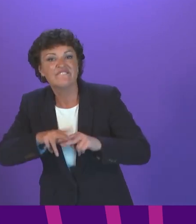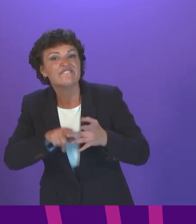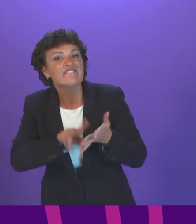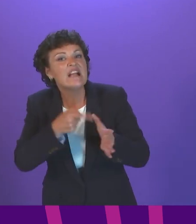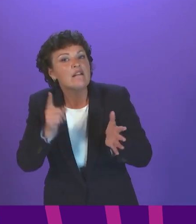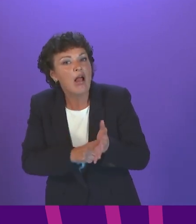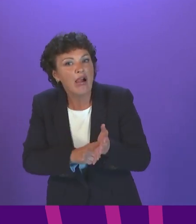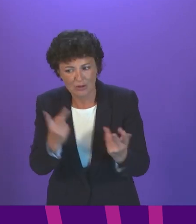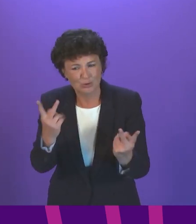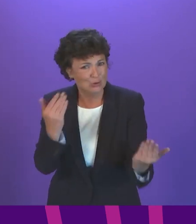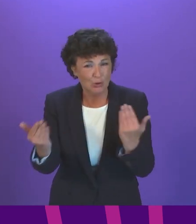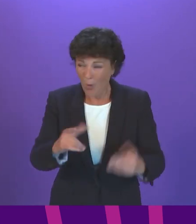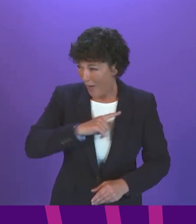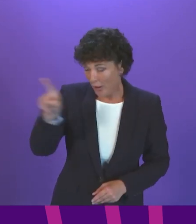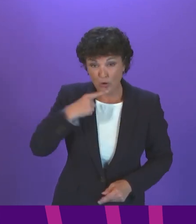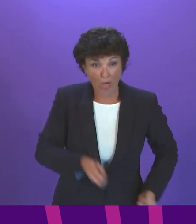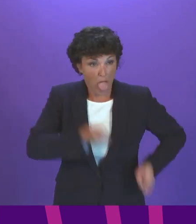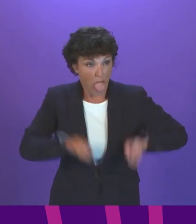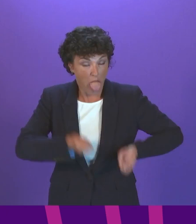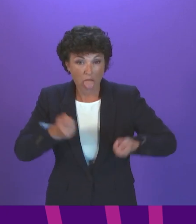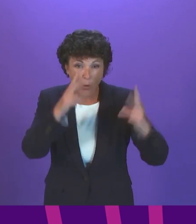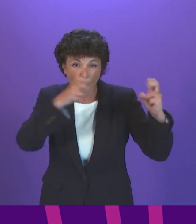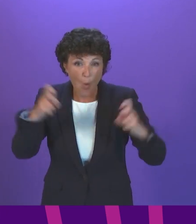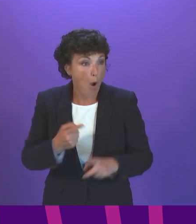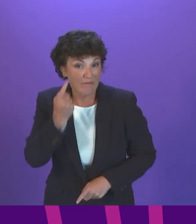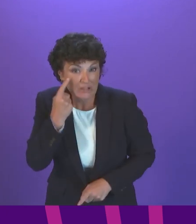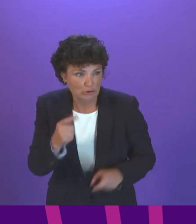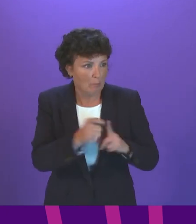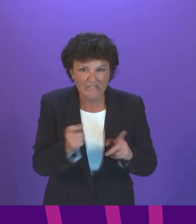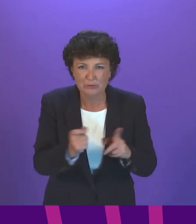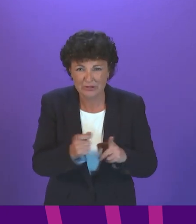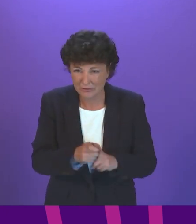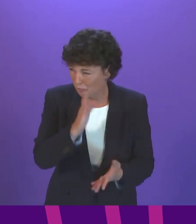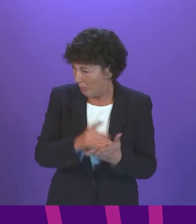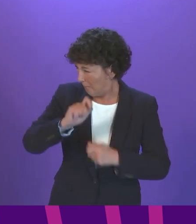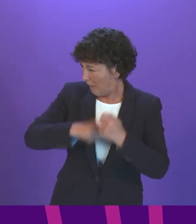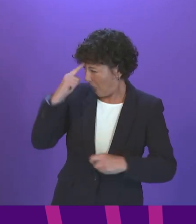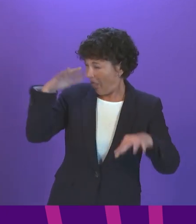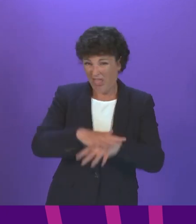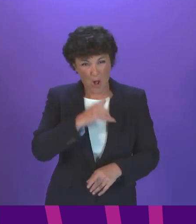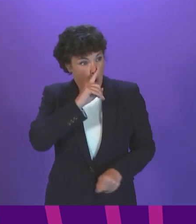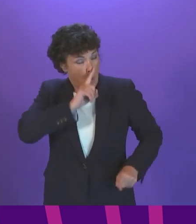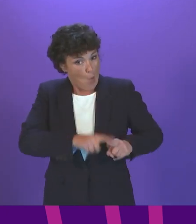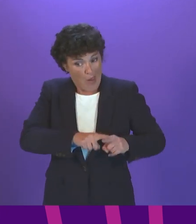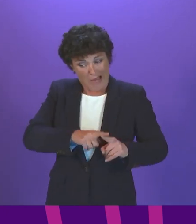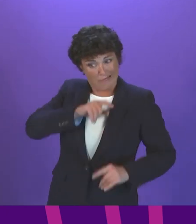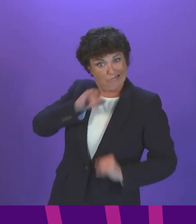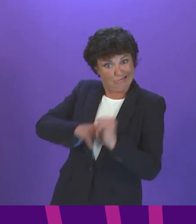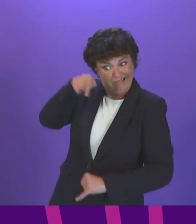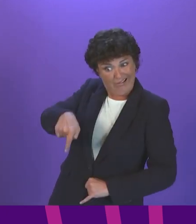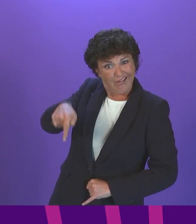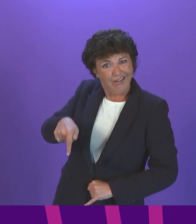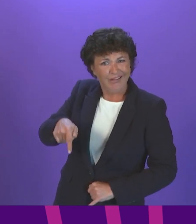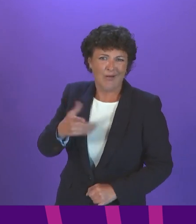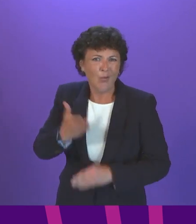provisional figures in a way that is misleading and in a way that I'm sure inadvertently does underplay and understate the